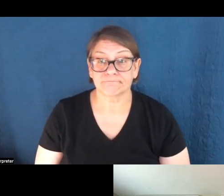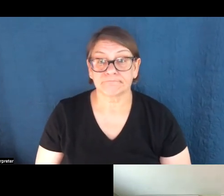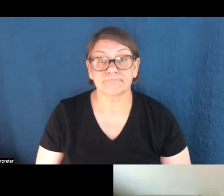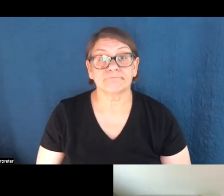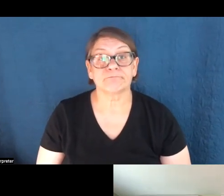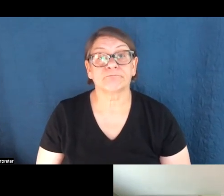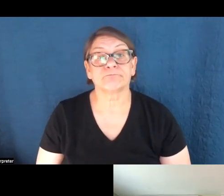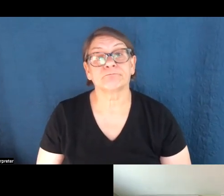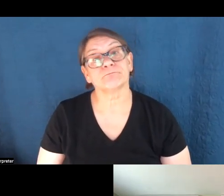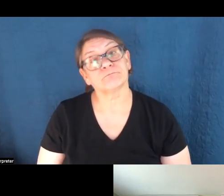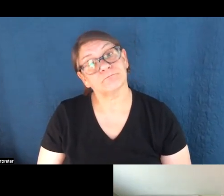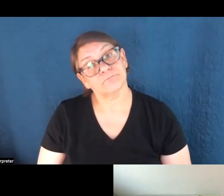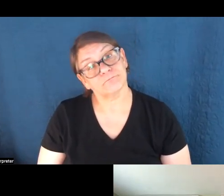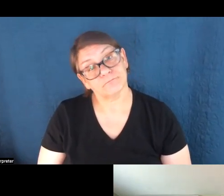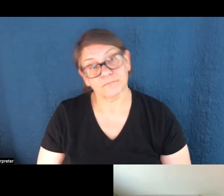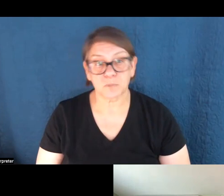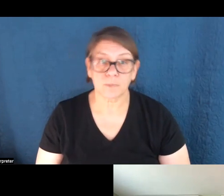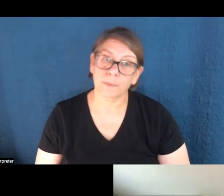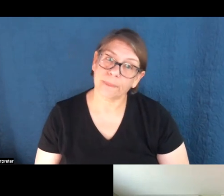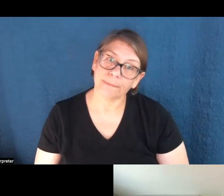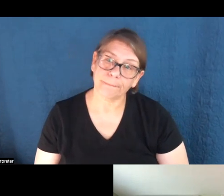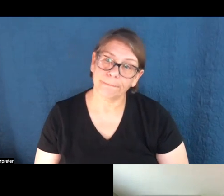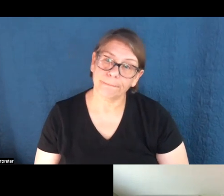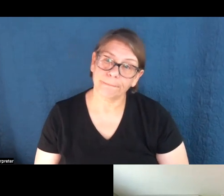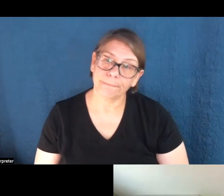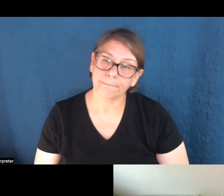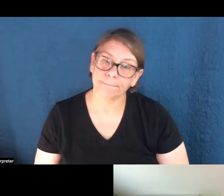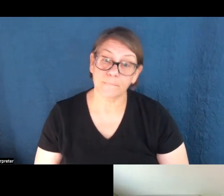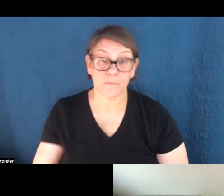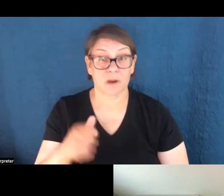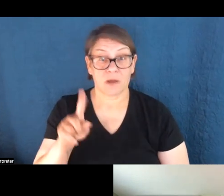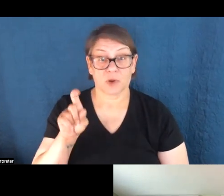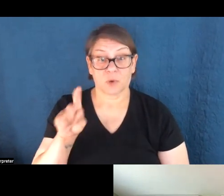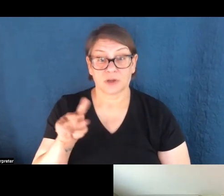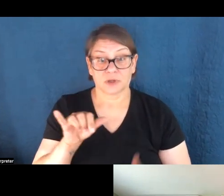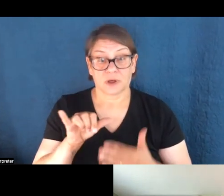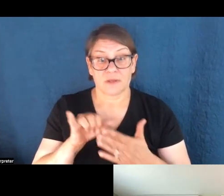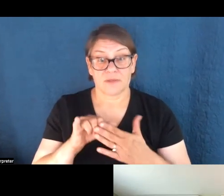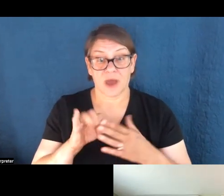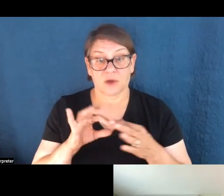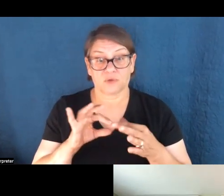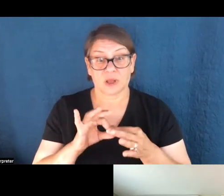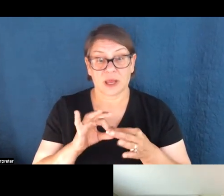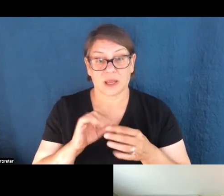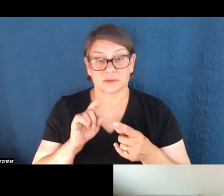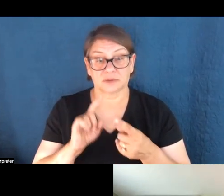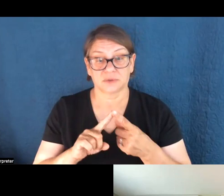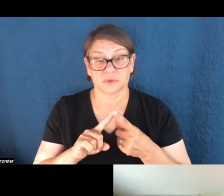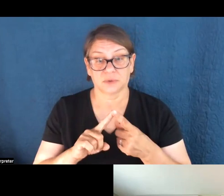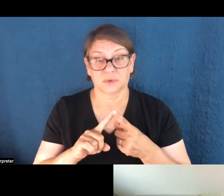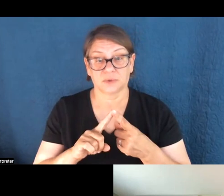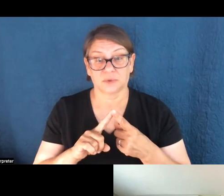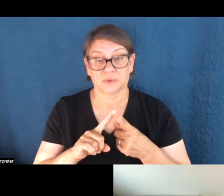Great. Thank you. Um, another question that, uh, relates to, um,